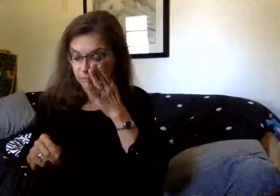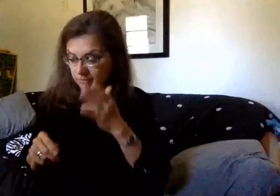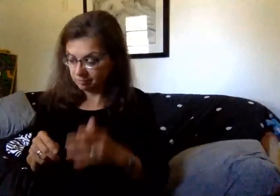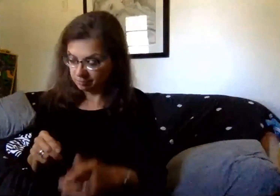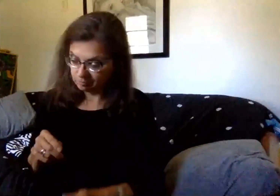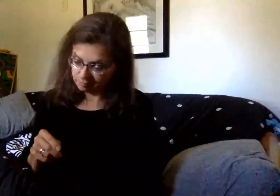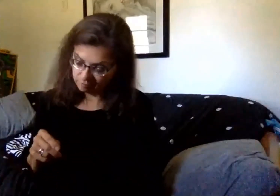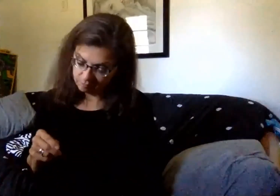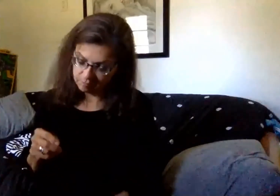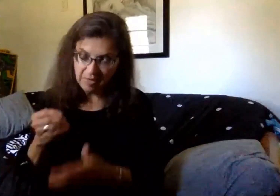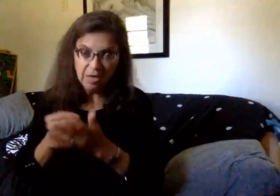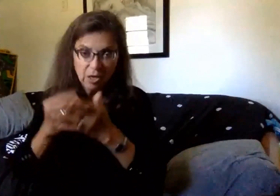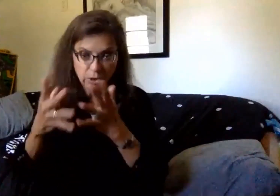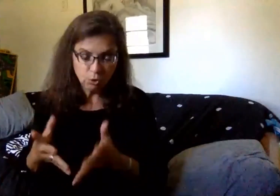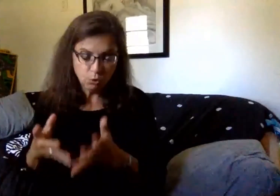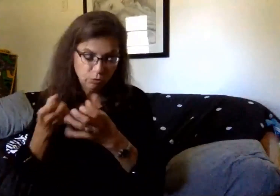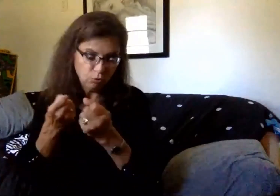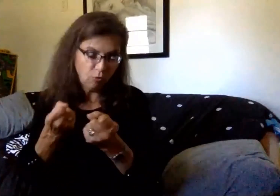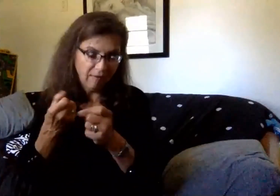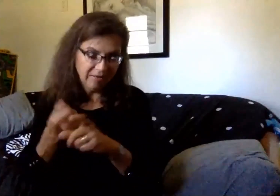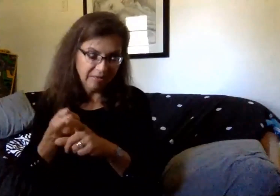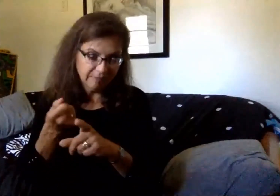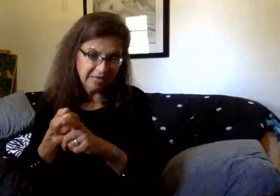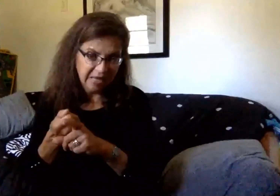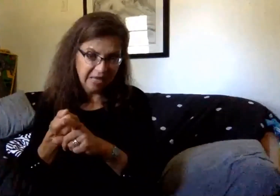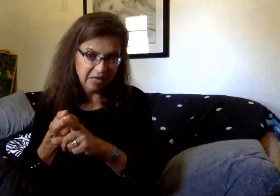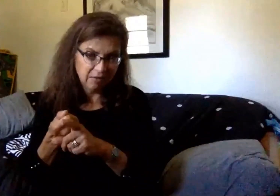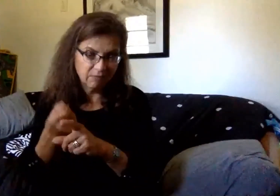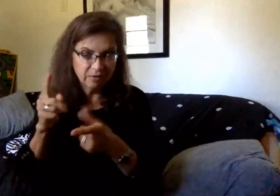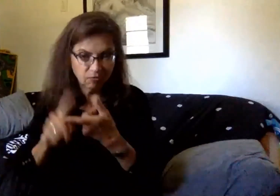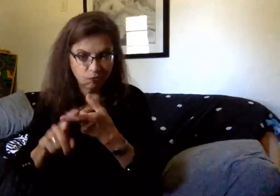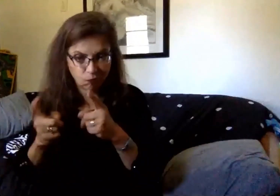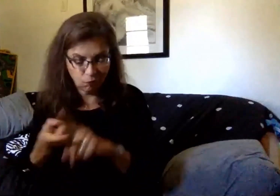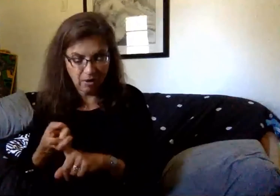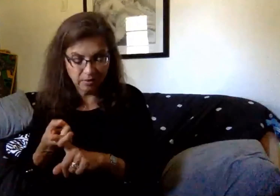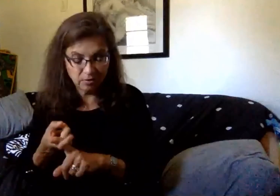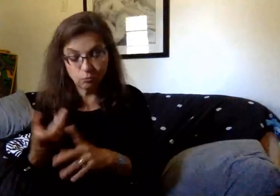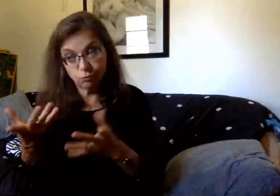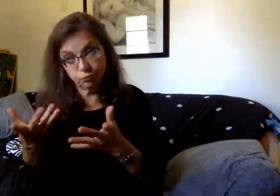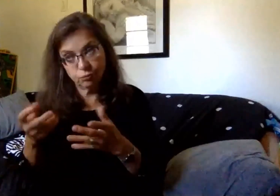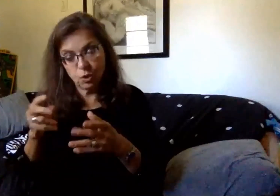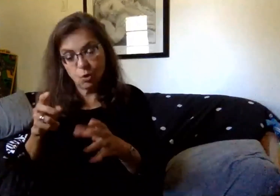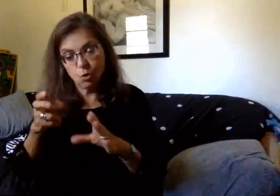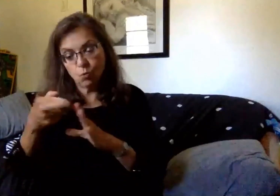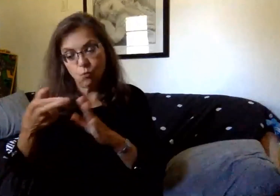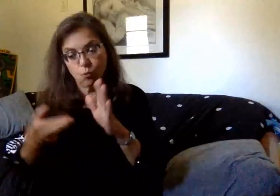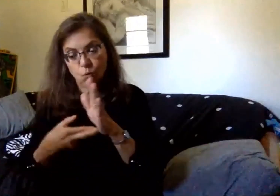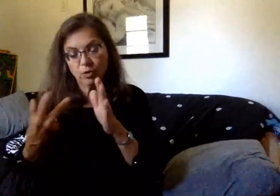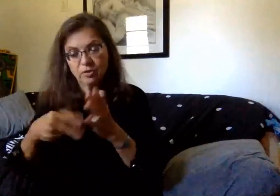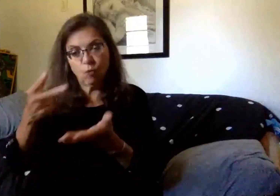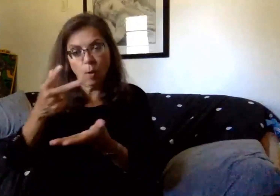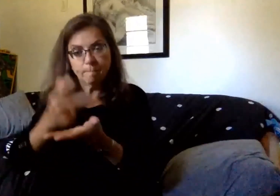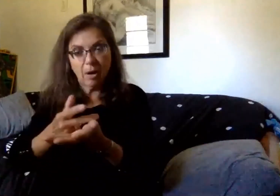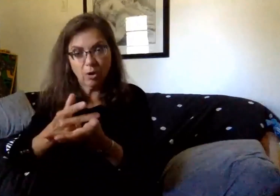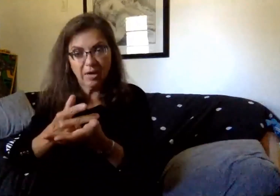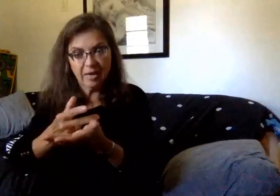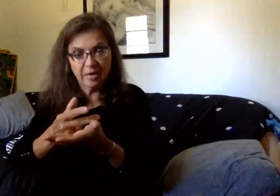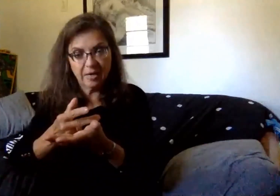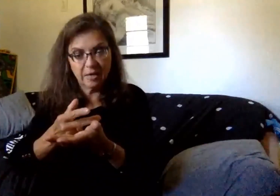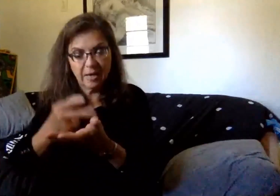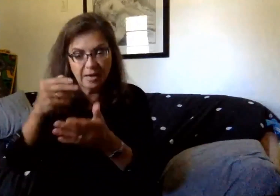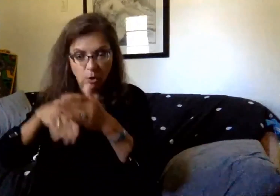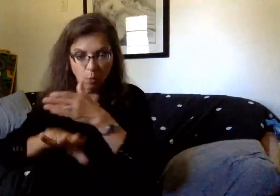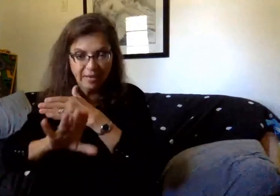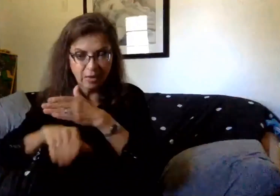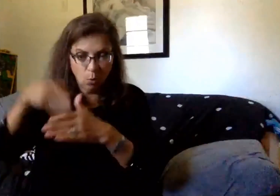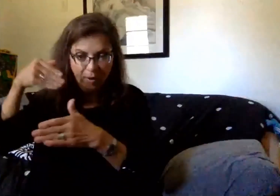For students driving themselves and possibly friends to school, are there any rules for parking spaces and coming in and out from the